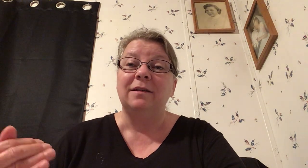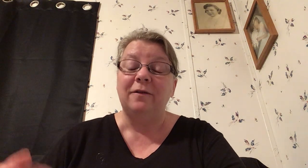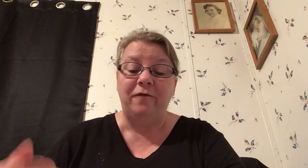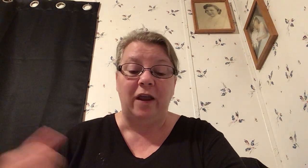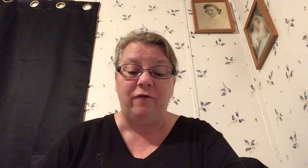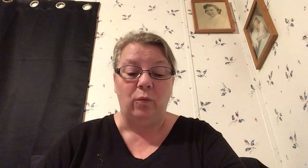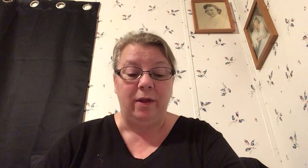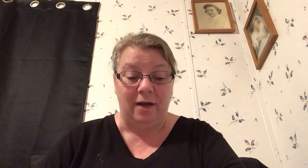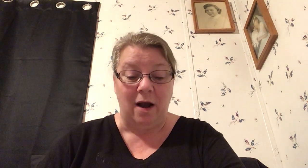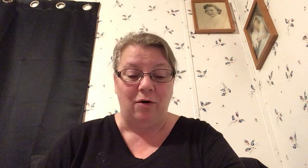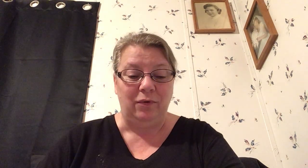favor with God